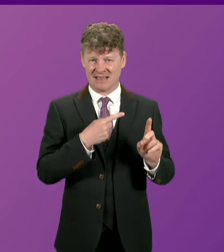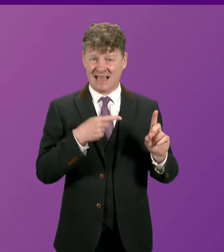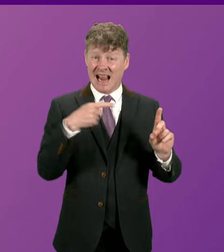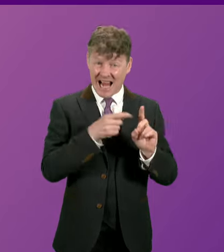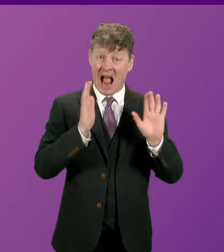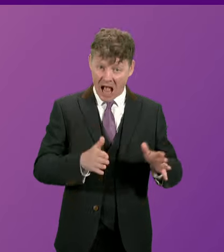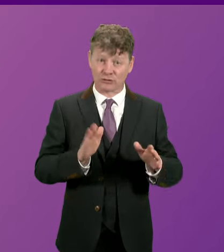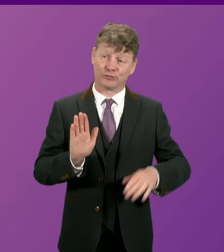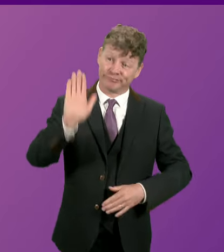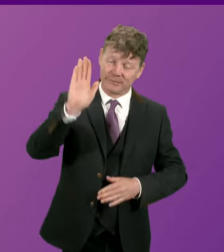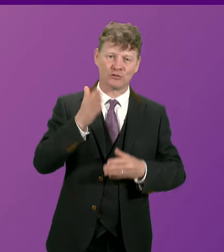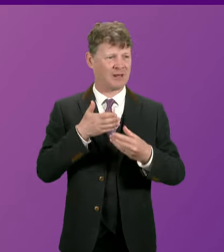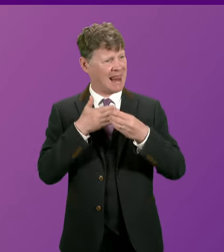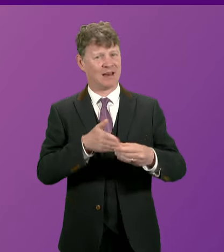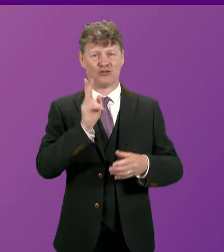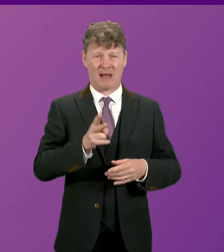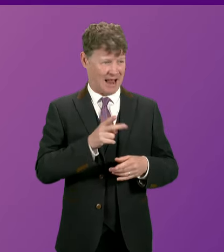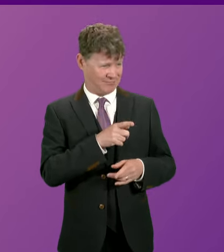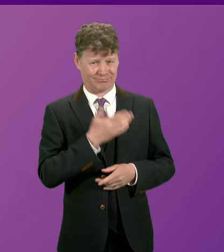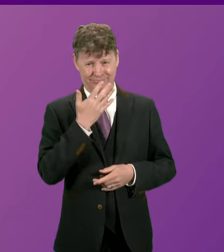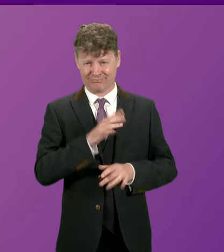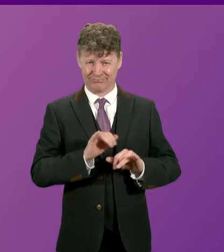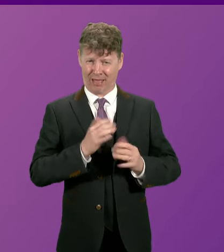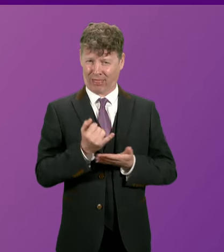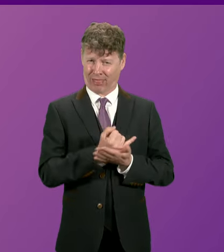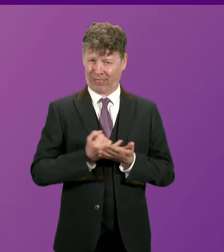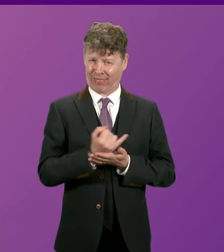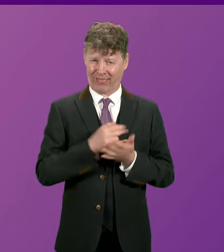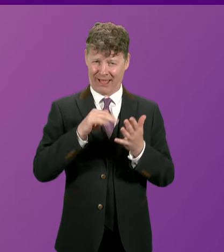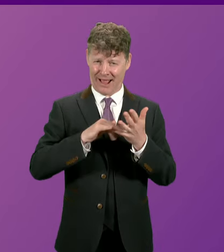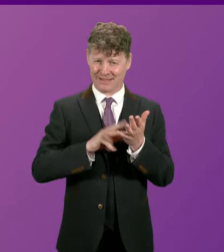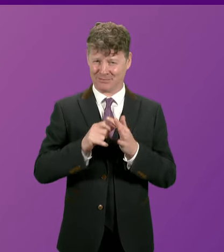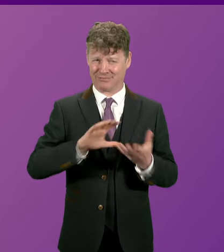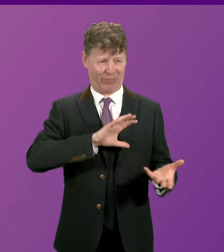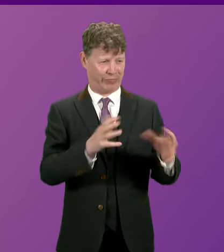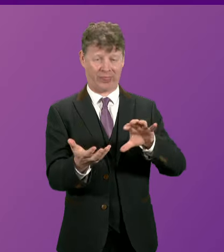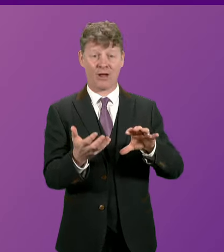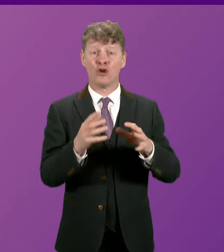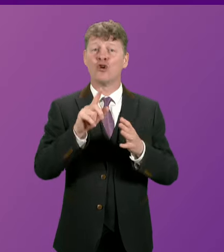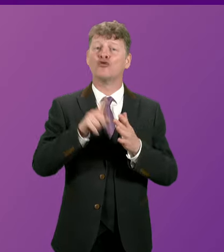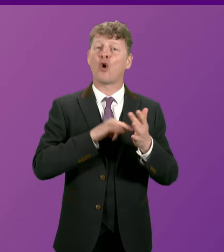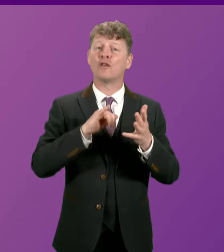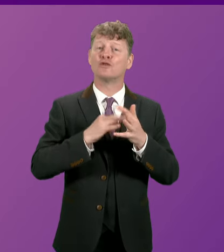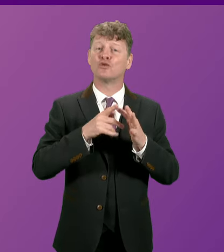run for the leadership. And just when he thought, just when John Swinney thought he was out, they pull him back in, because